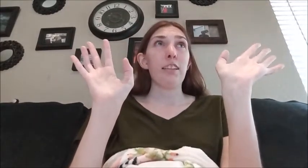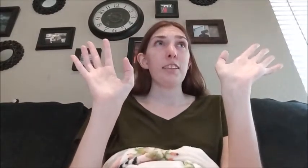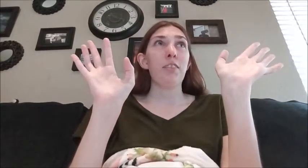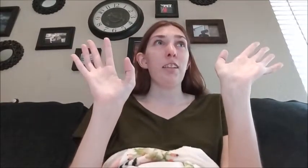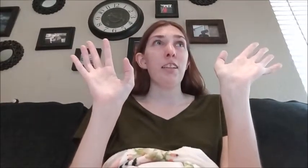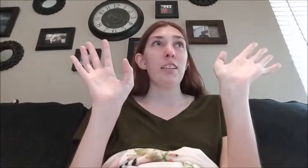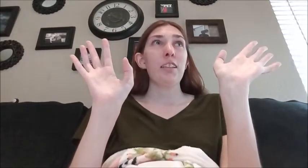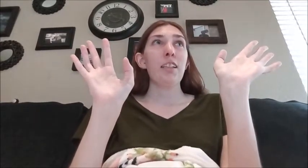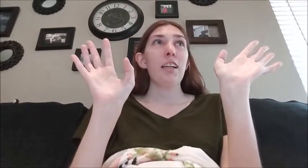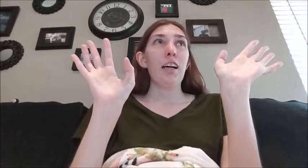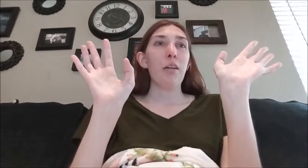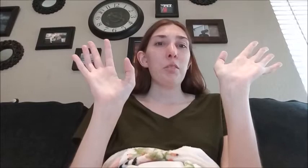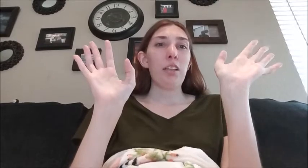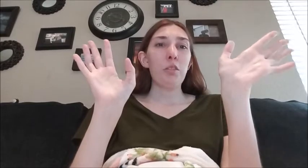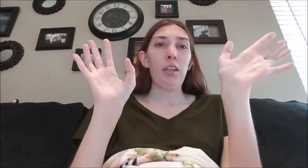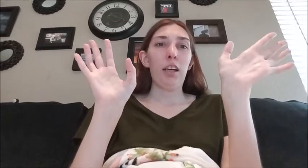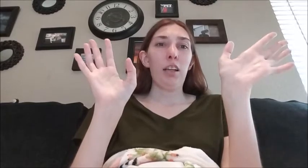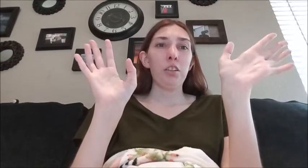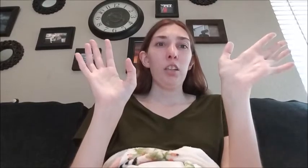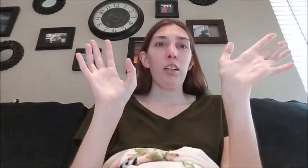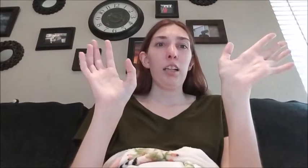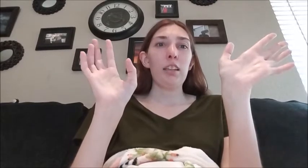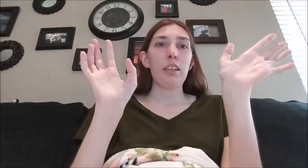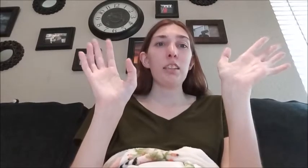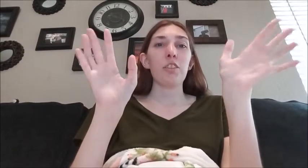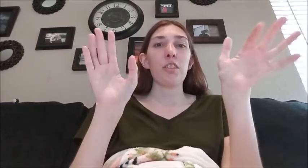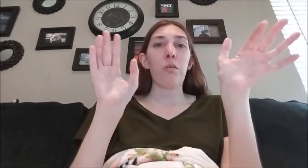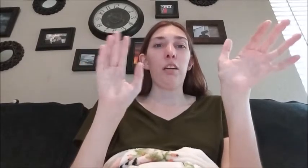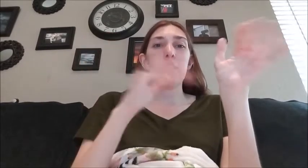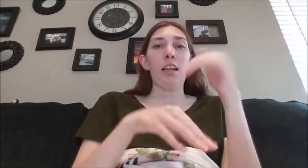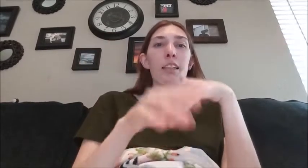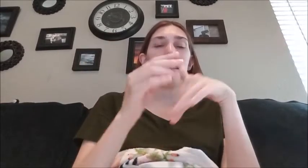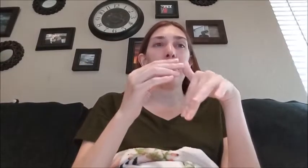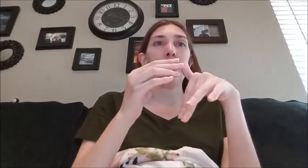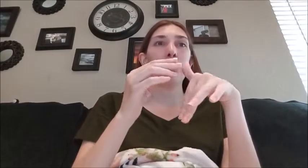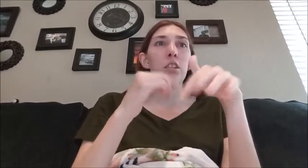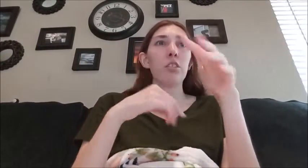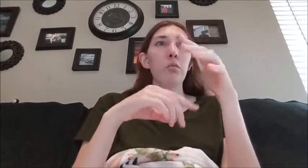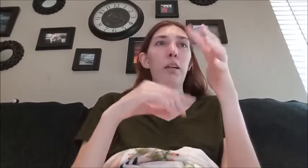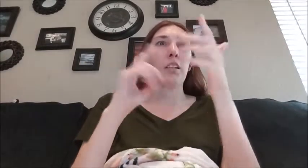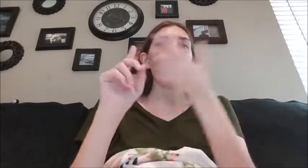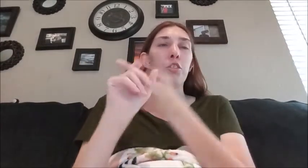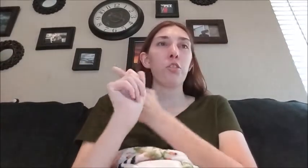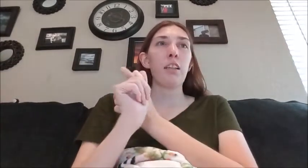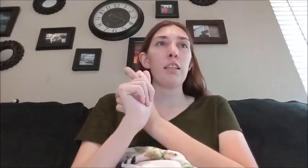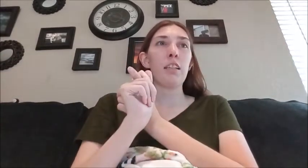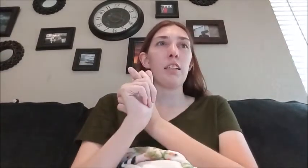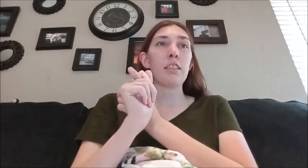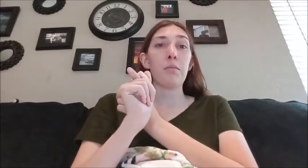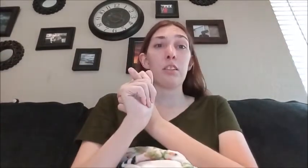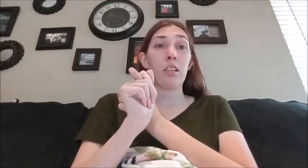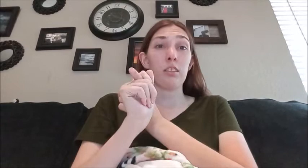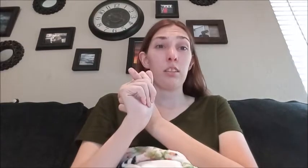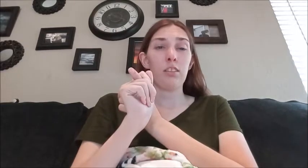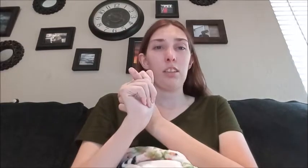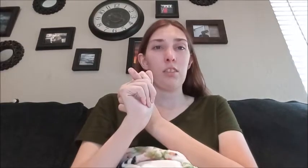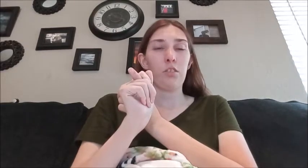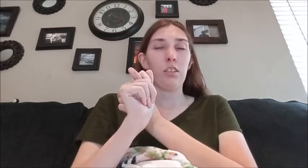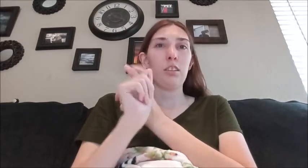things going on um so that's why I also that's another reason why I was lagging in videos so my original thing is I've been sitting like crazy for real